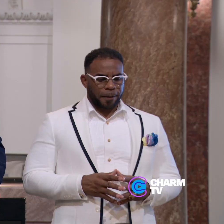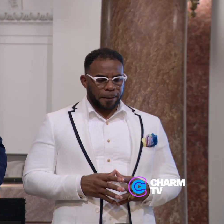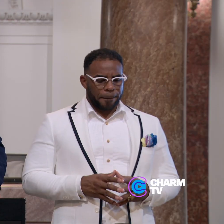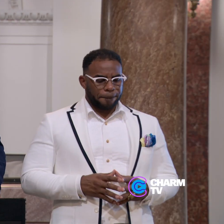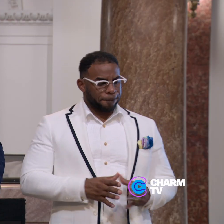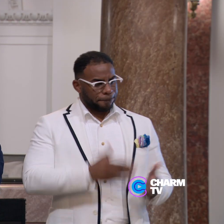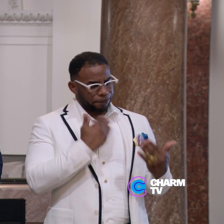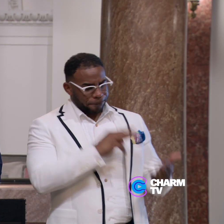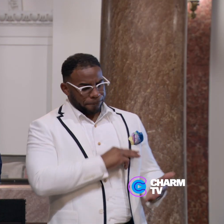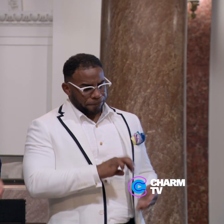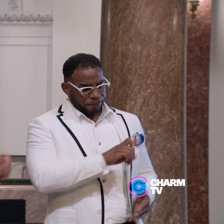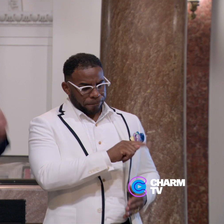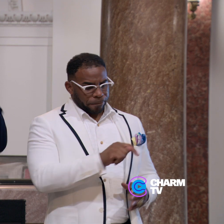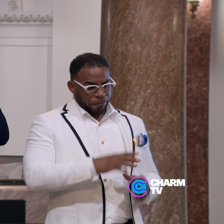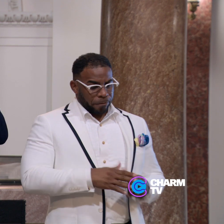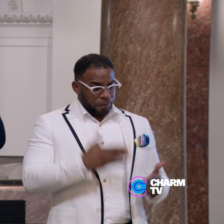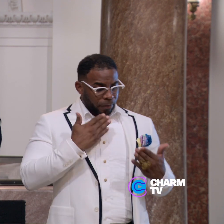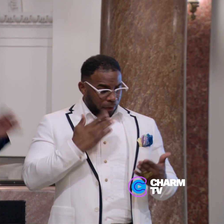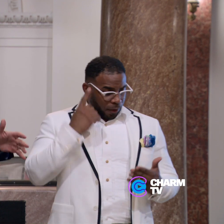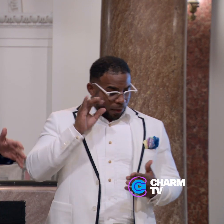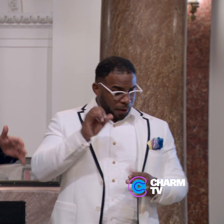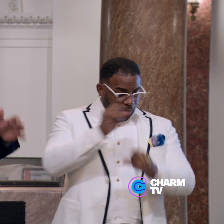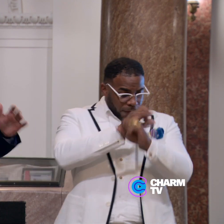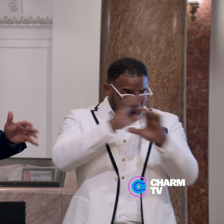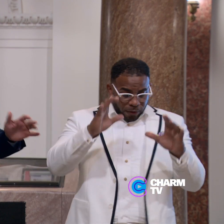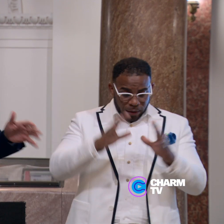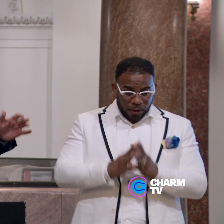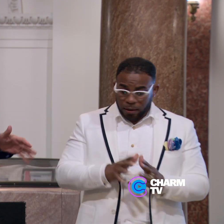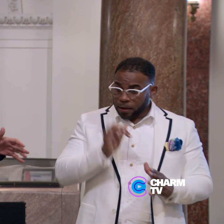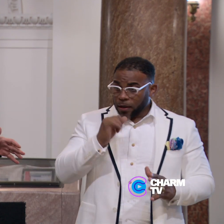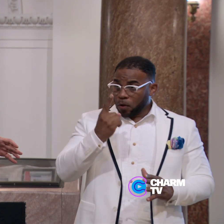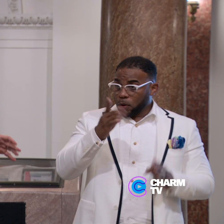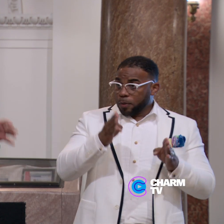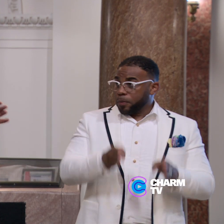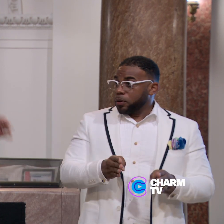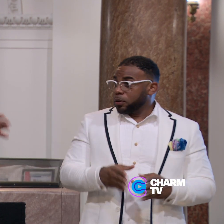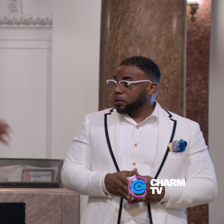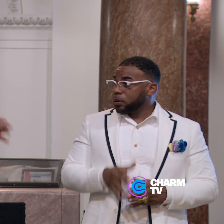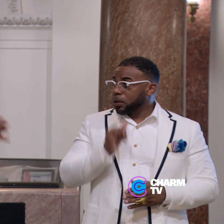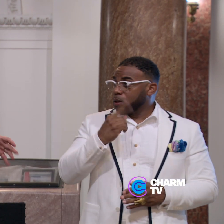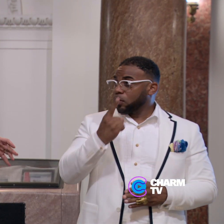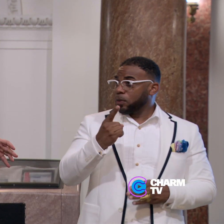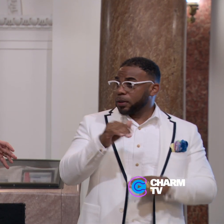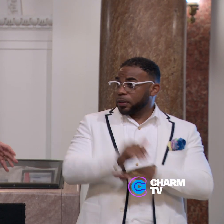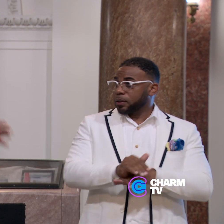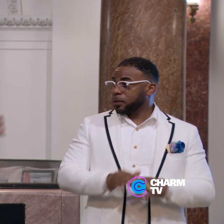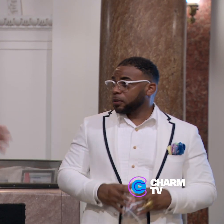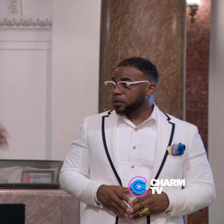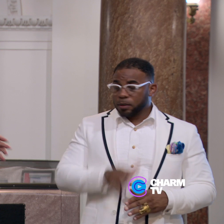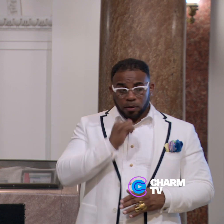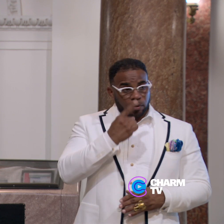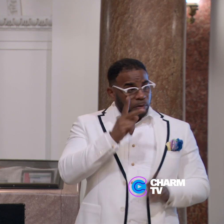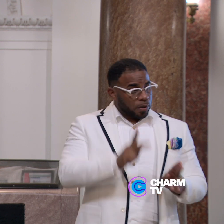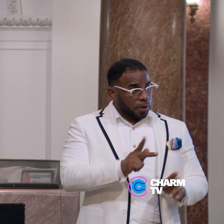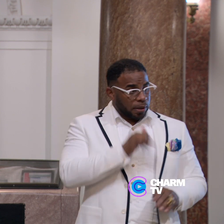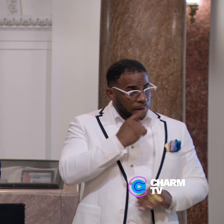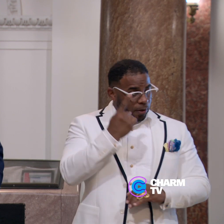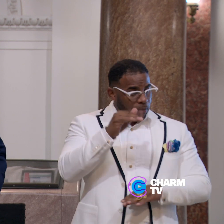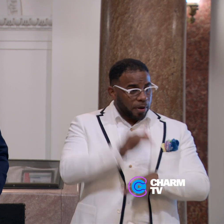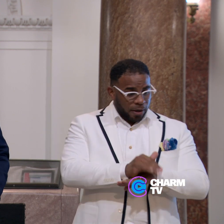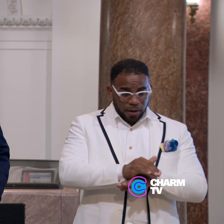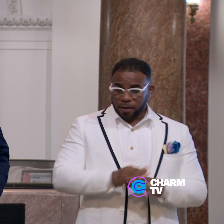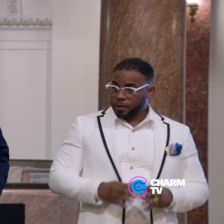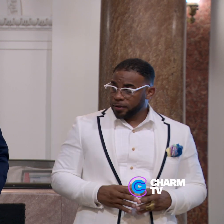Thank you, Mayor Scott. And thank you for that vision, not one person, not one night, not one person,